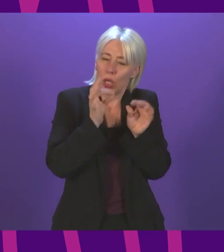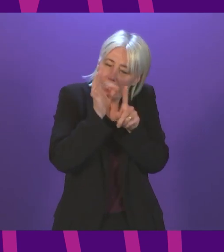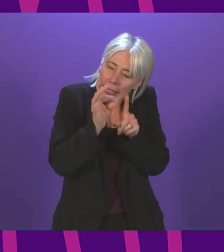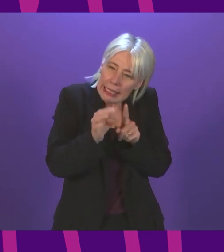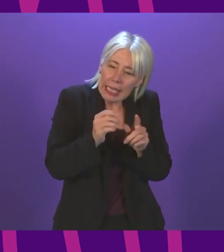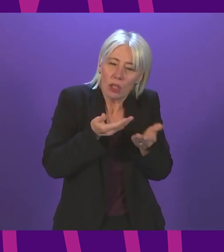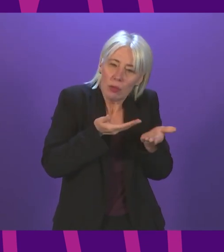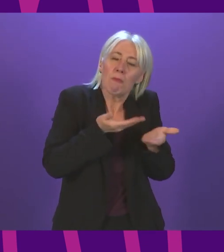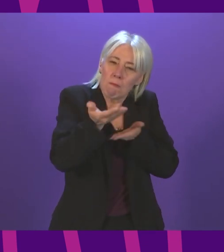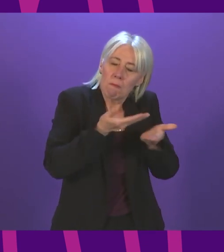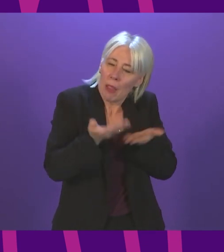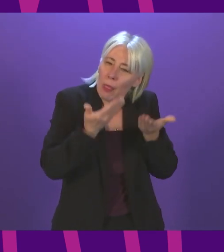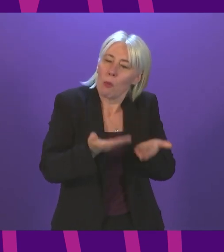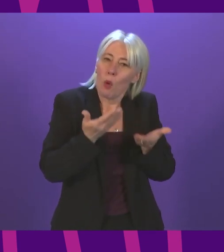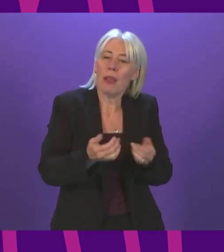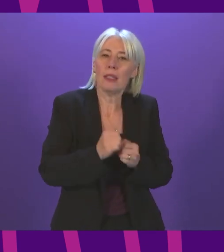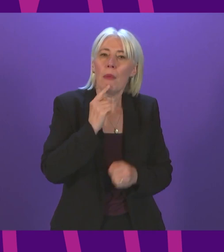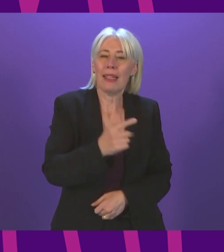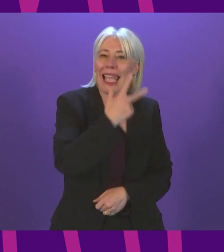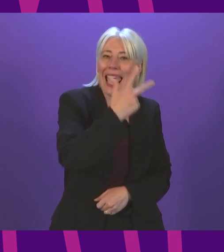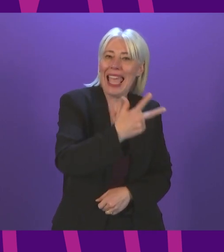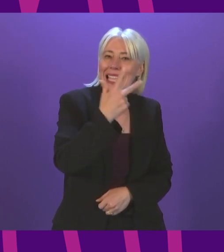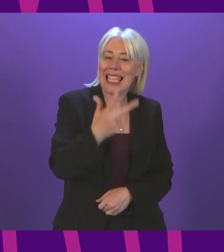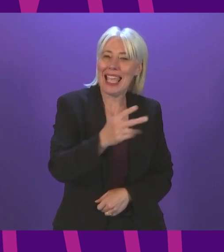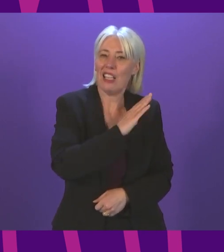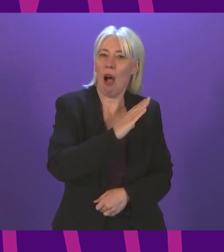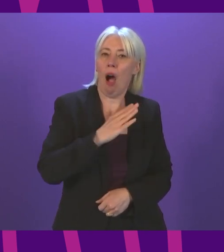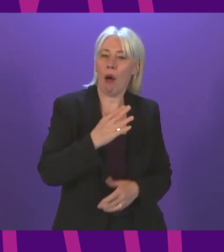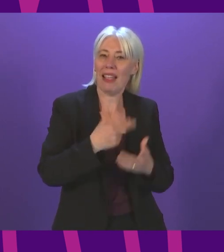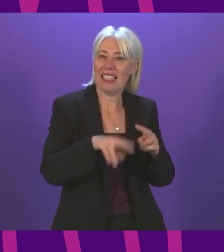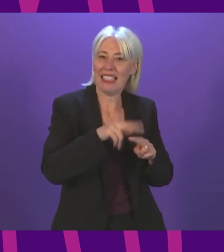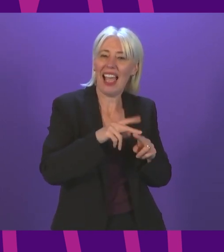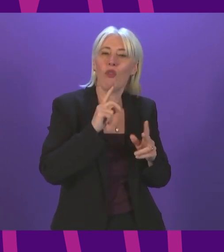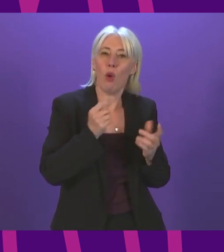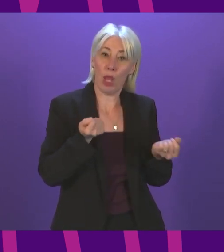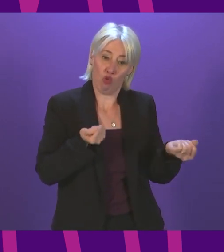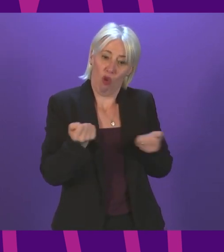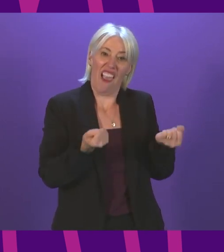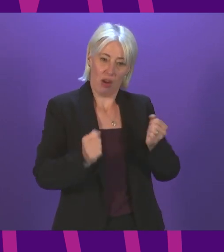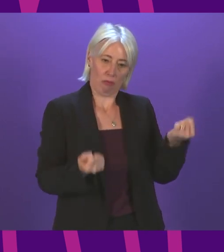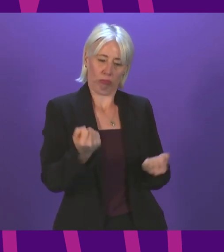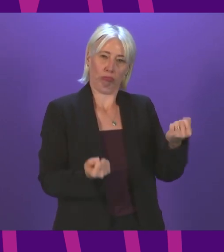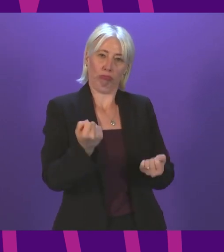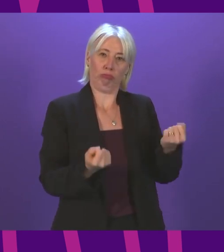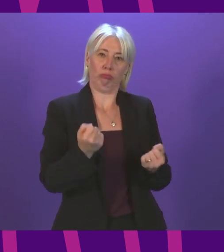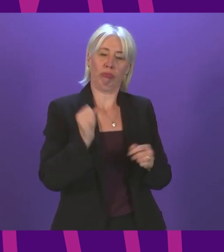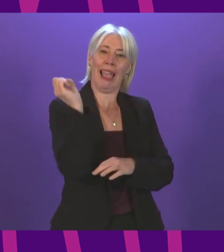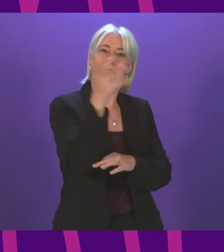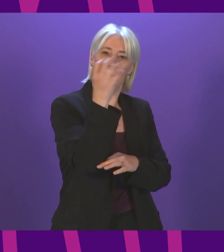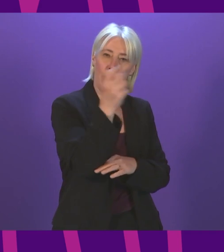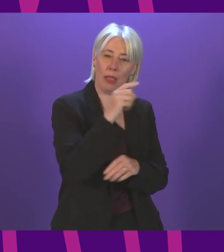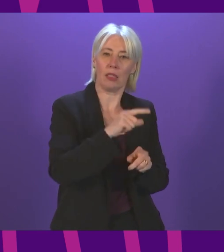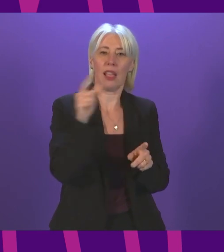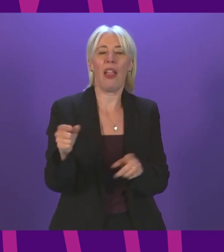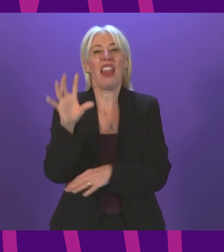but, as I referenced in my statement, 88 of the military personnel will be driving ambulances and the 15 in support roles